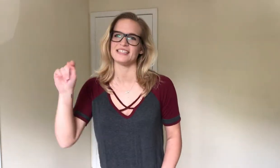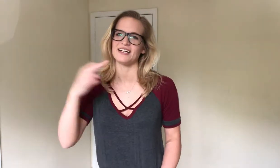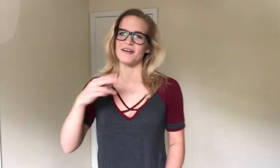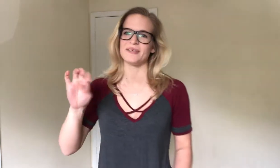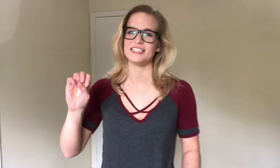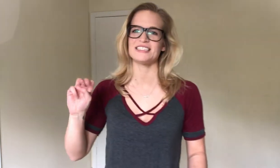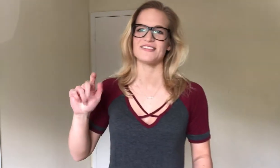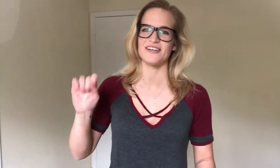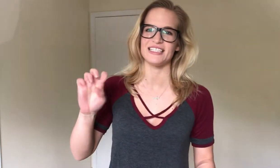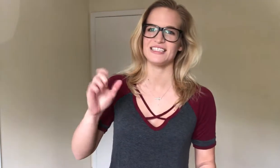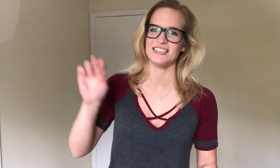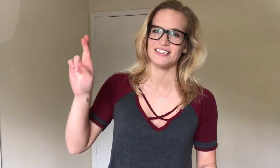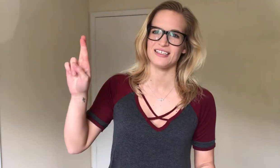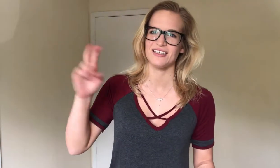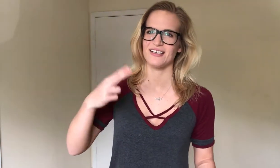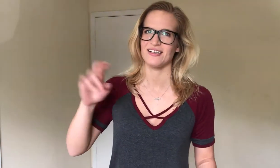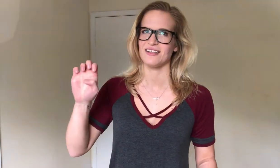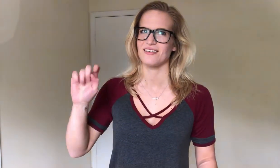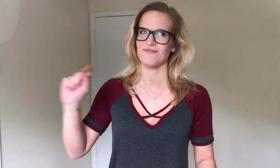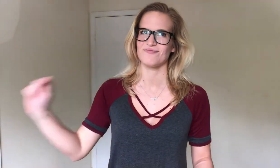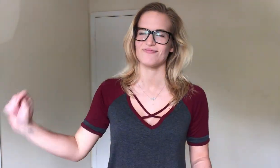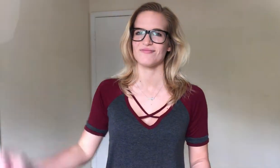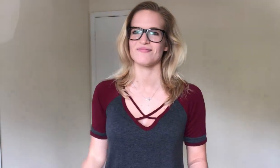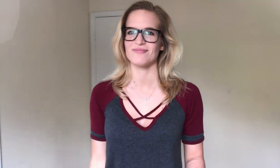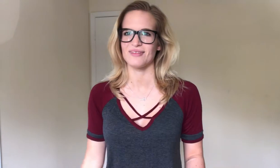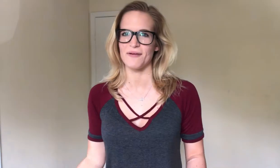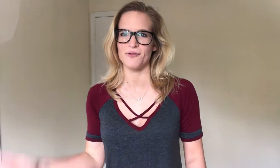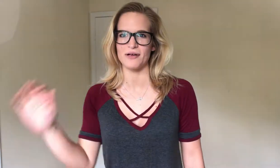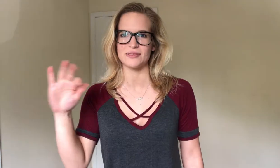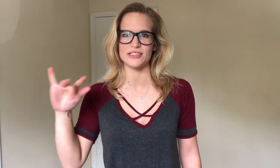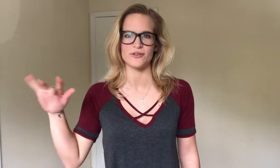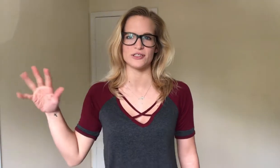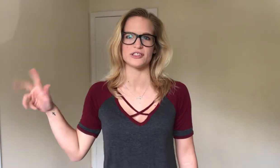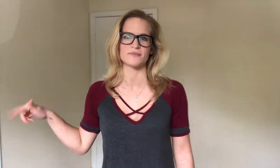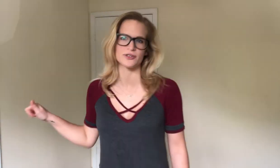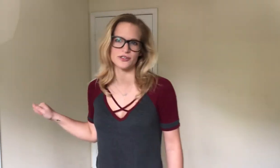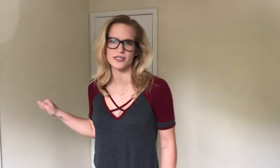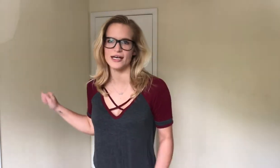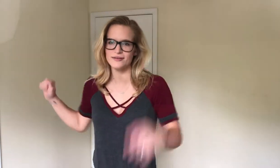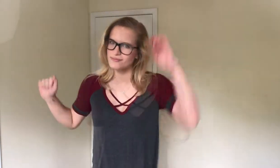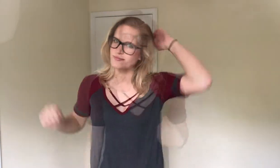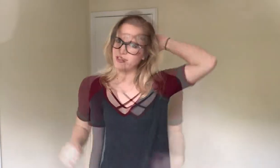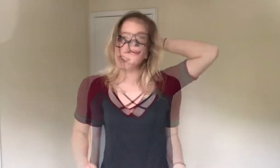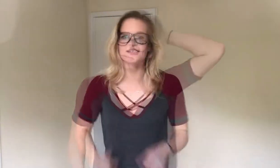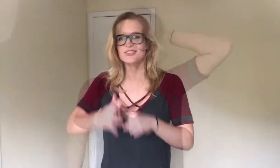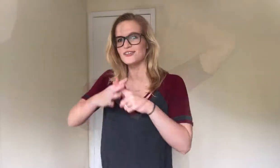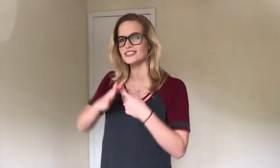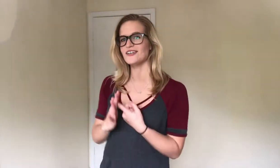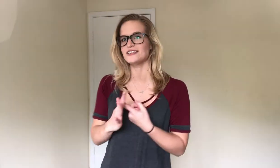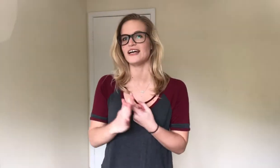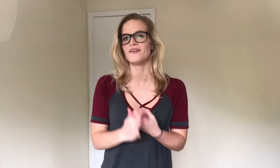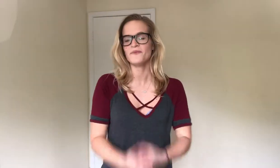Thomas Rett. I probably totally just butchered that. So it starts out,